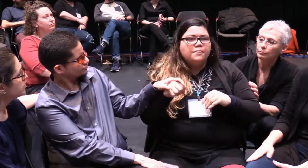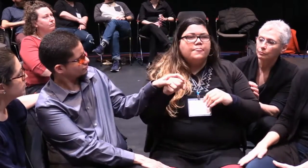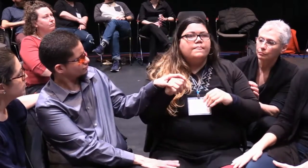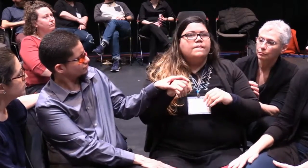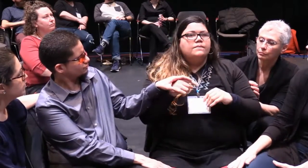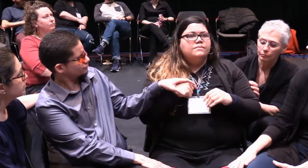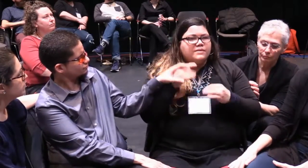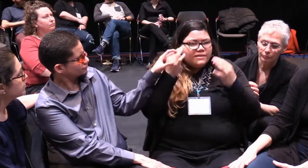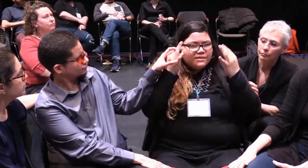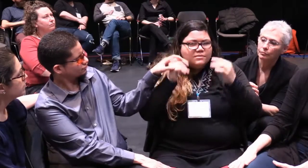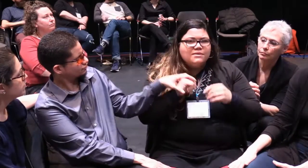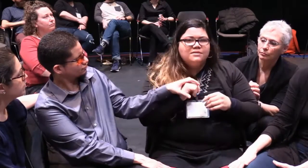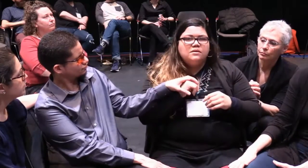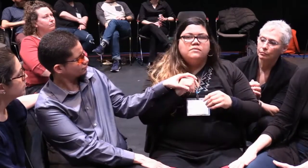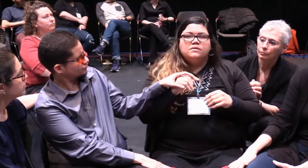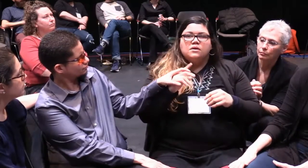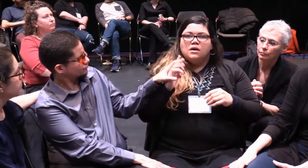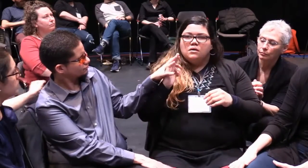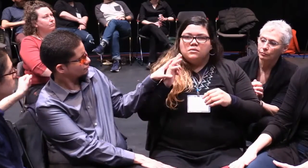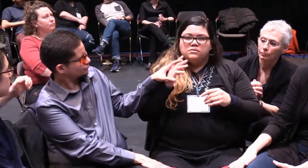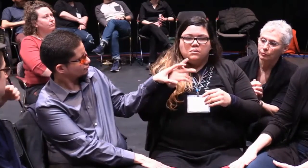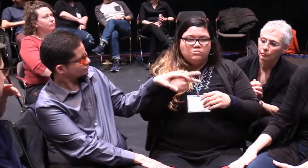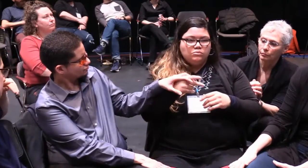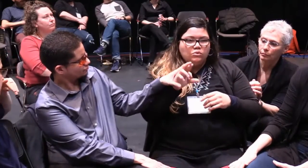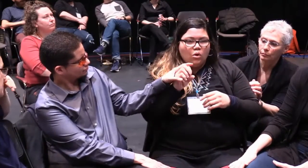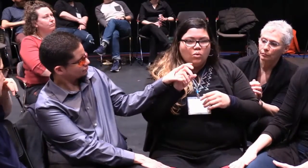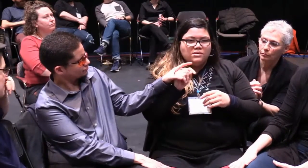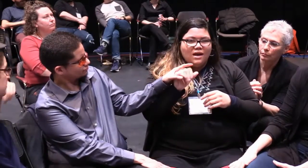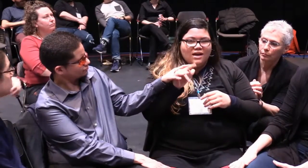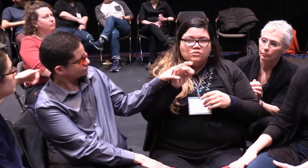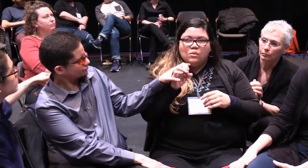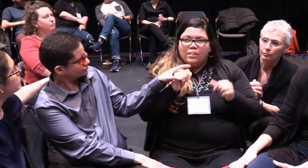There are many ideas about including or being included in theater.